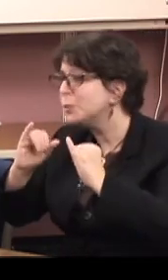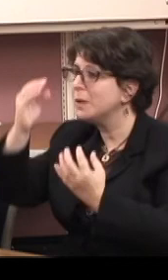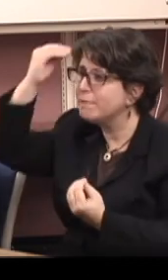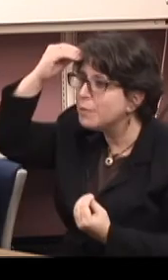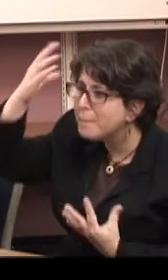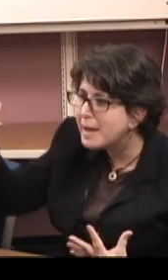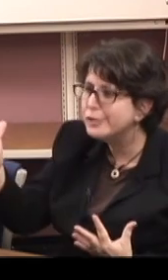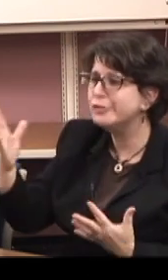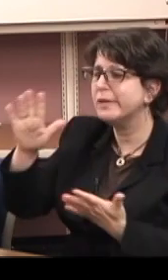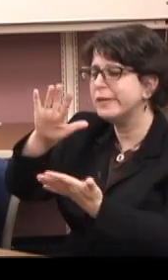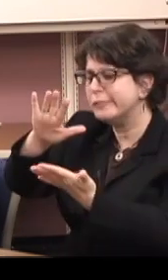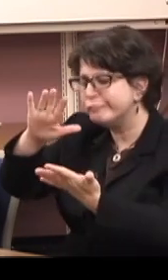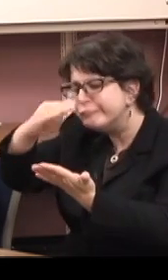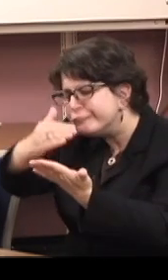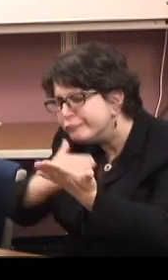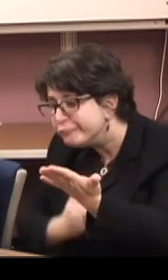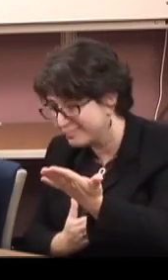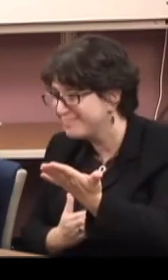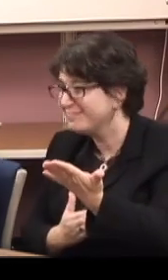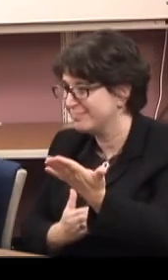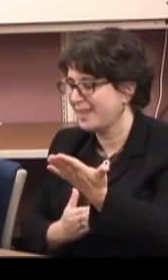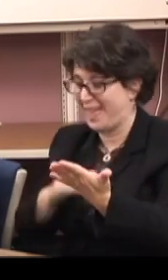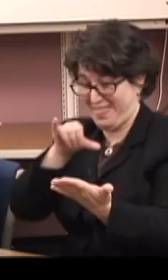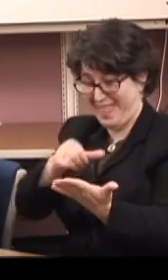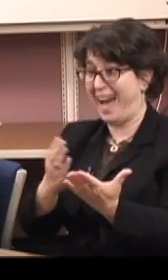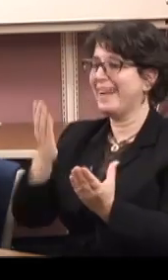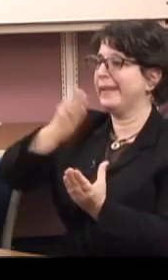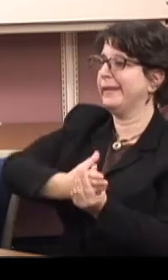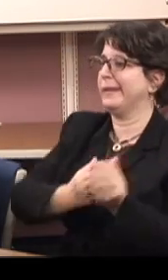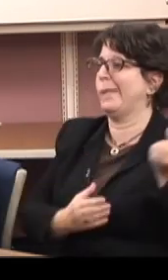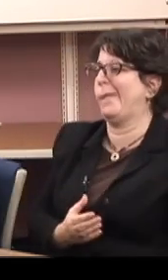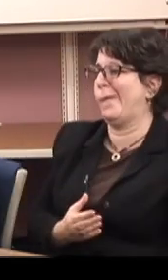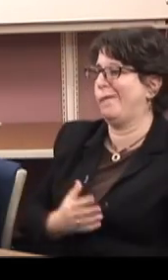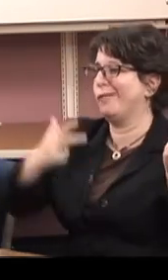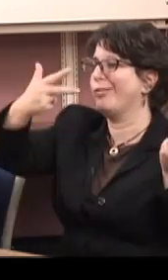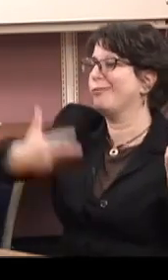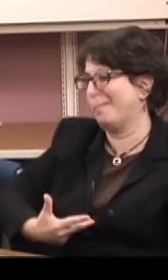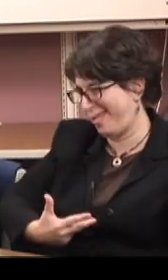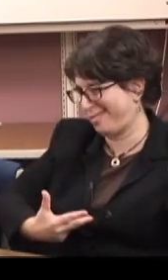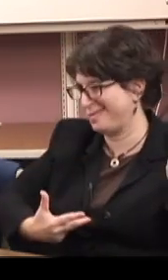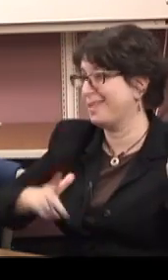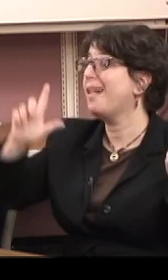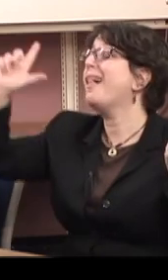before we can actually work together to start building towards a plan.